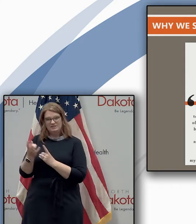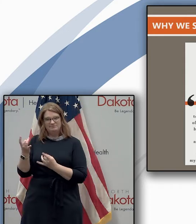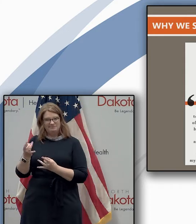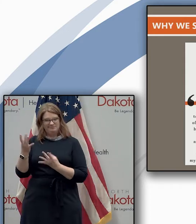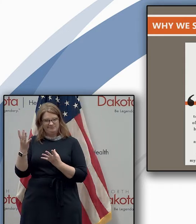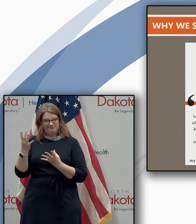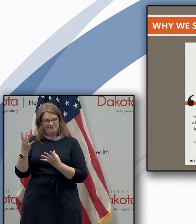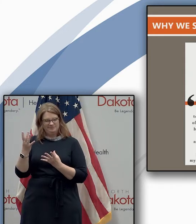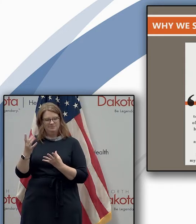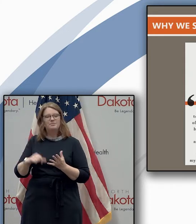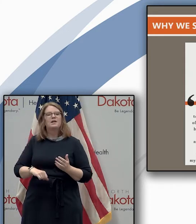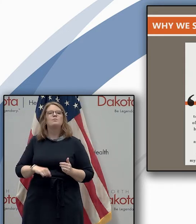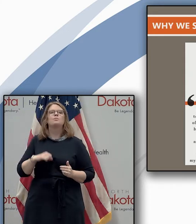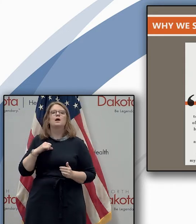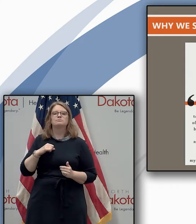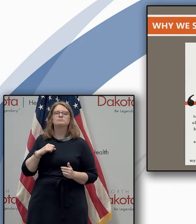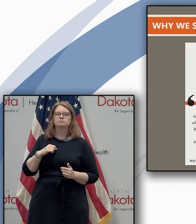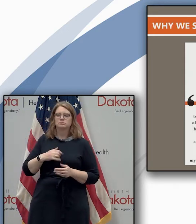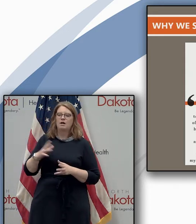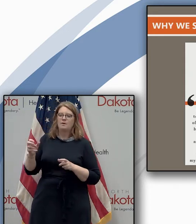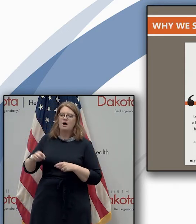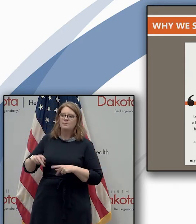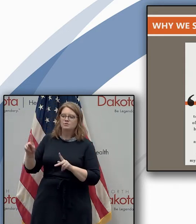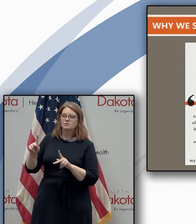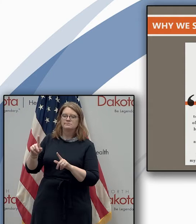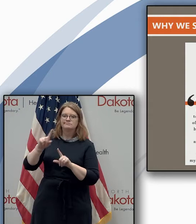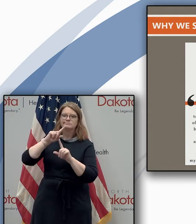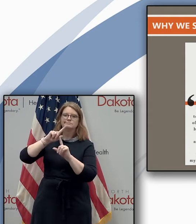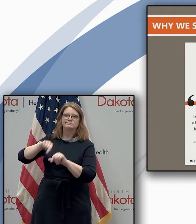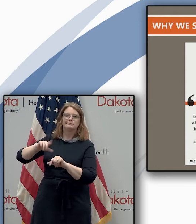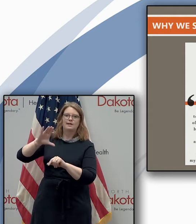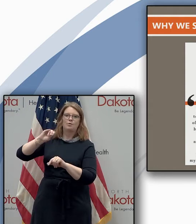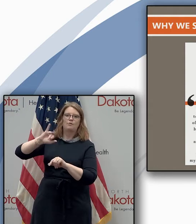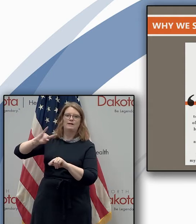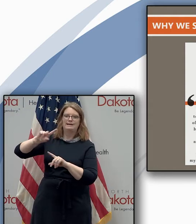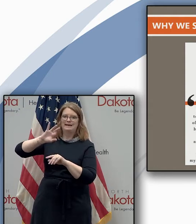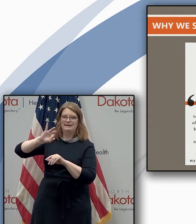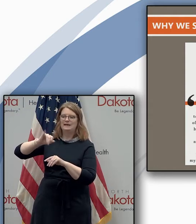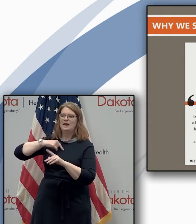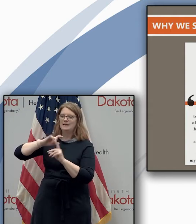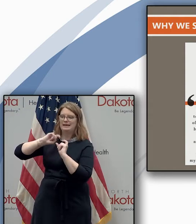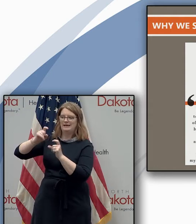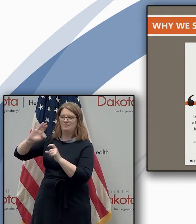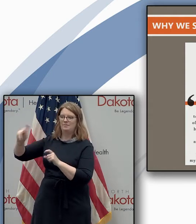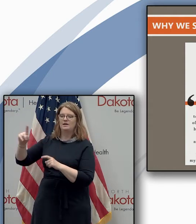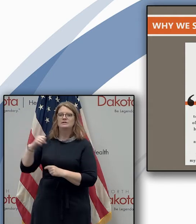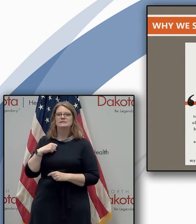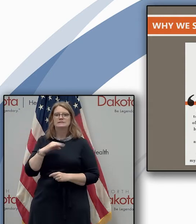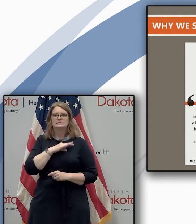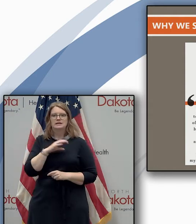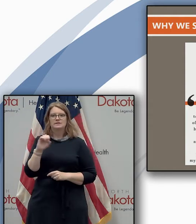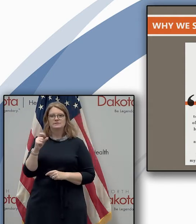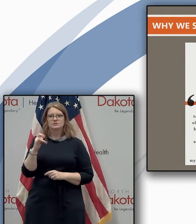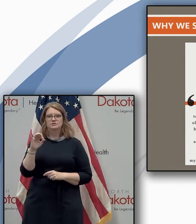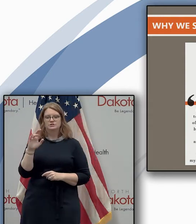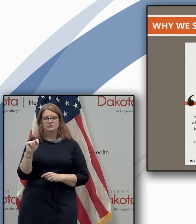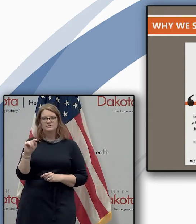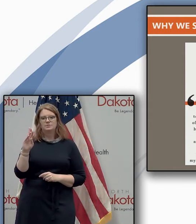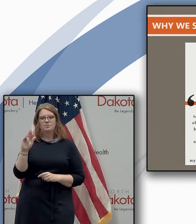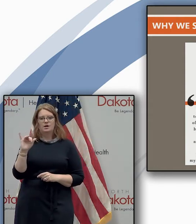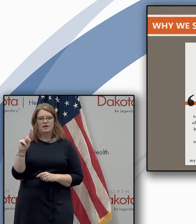am proud to say that i've gotten that opportunity during the response to covid19 that was from staff sergeant brian olson